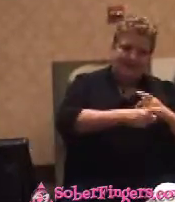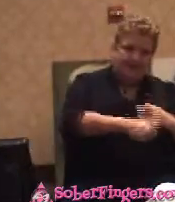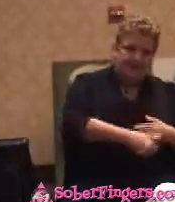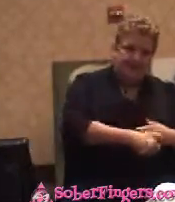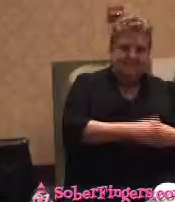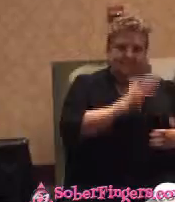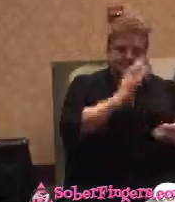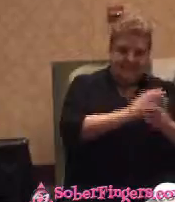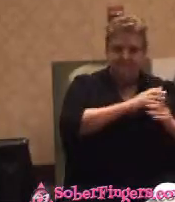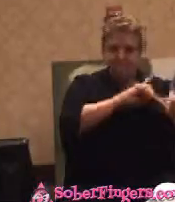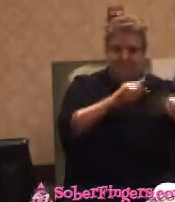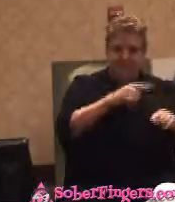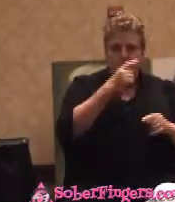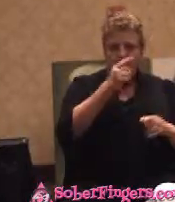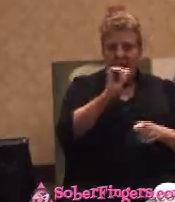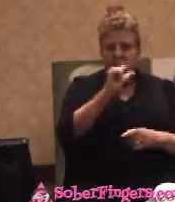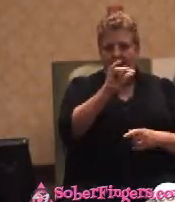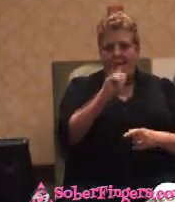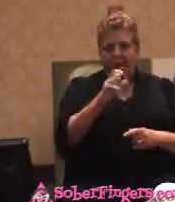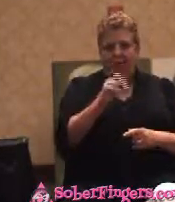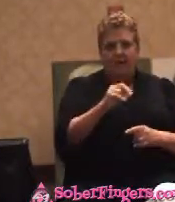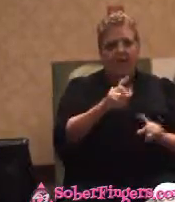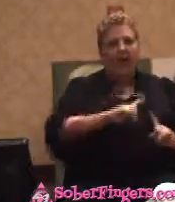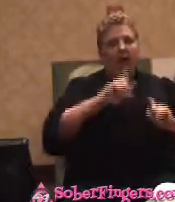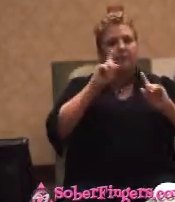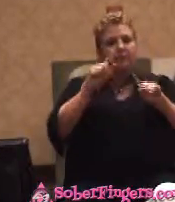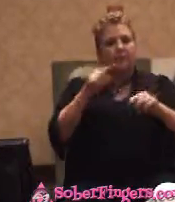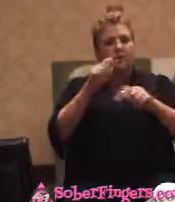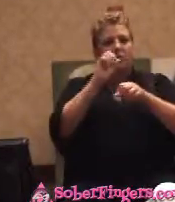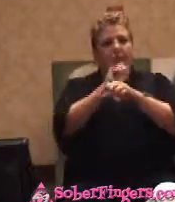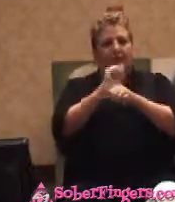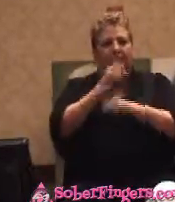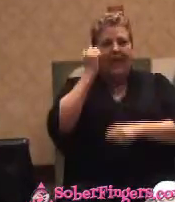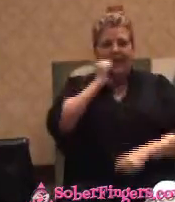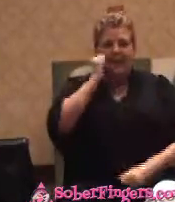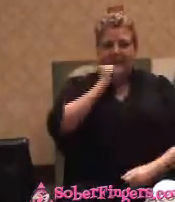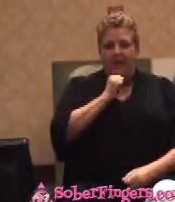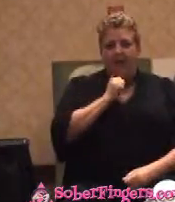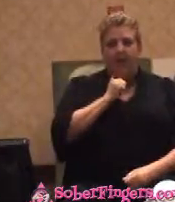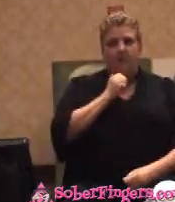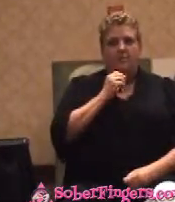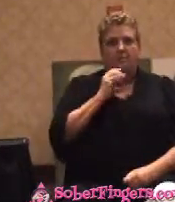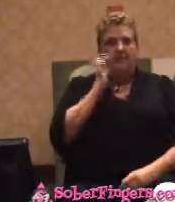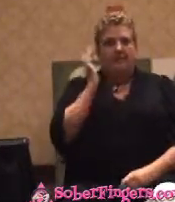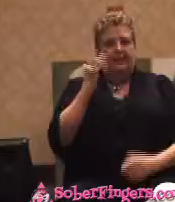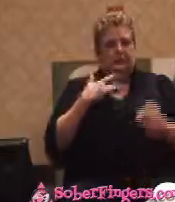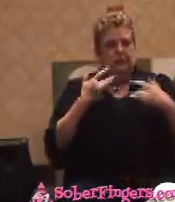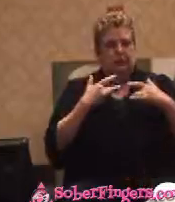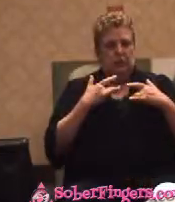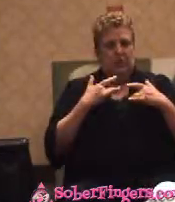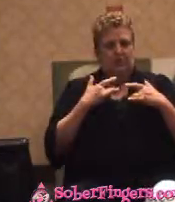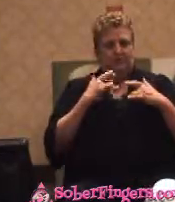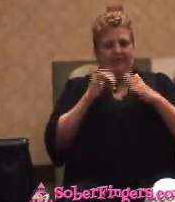every day. Every day I went to work sweating the fact that there's somebody in office going to call me in and say, we understand your wife thinks you're an alcoholic.